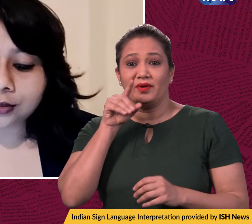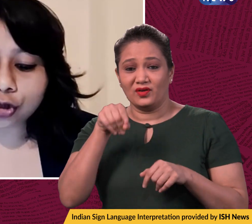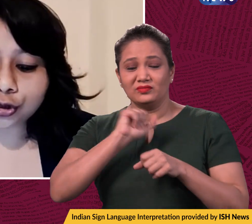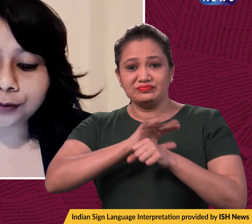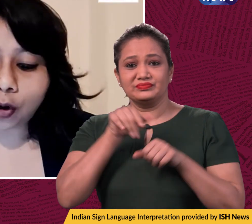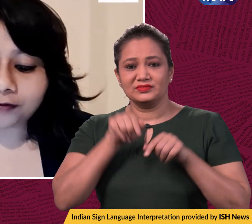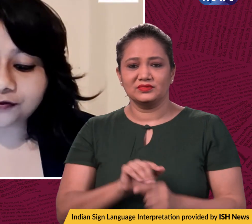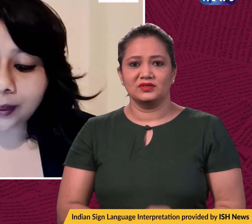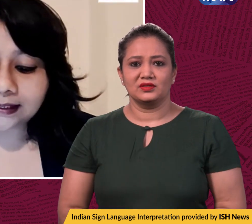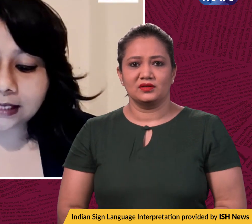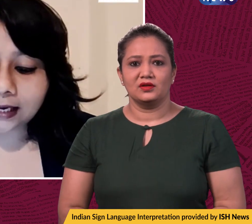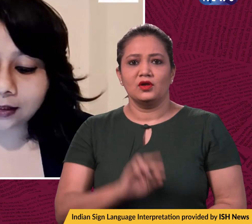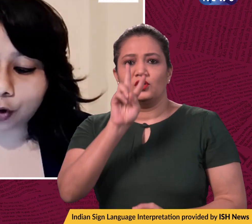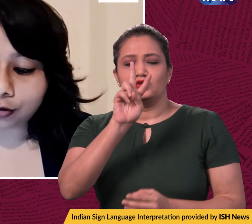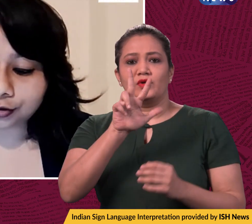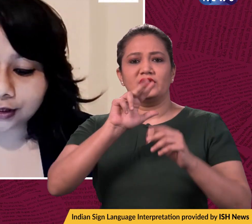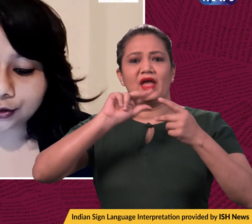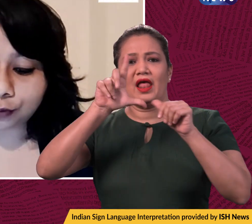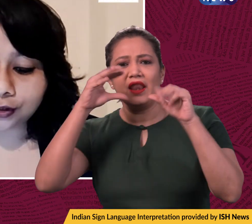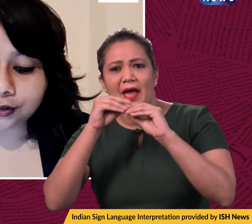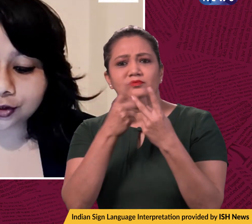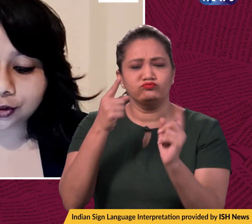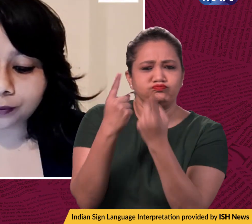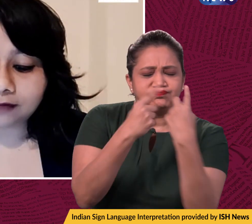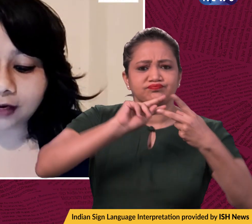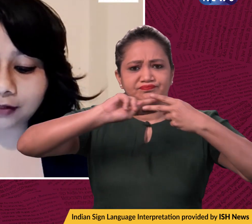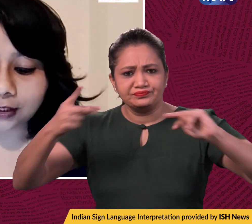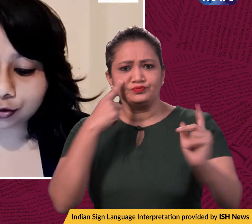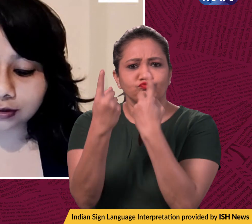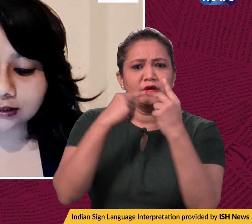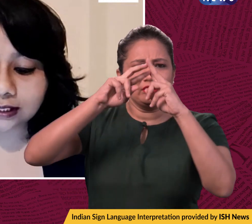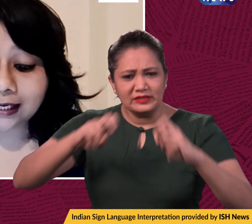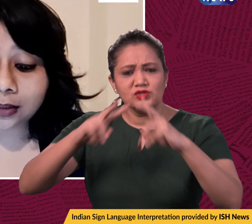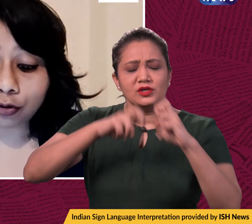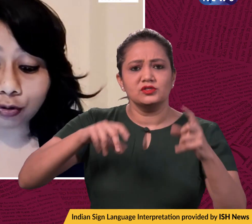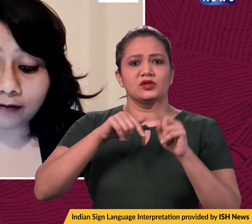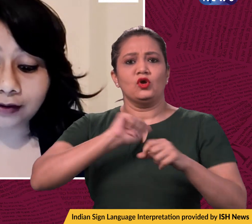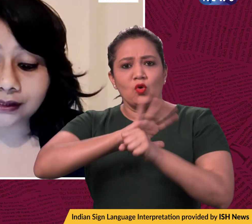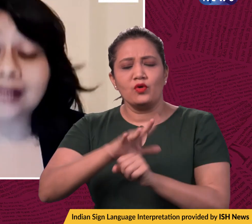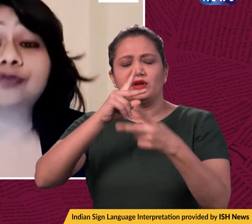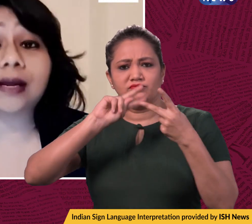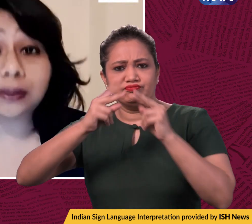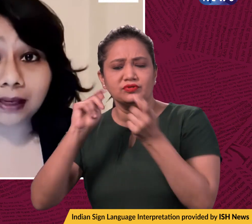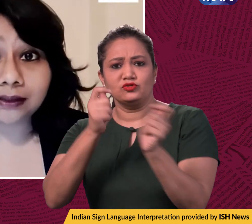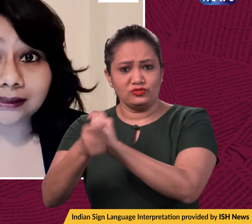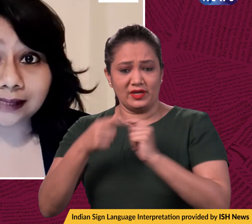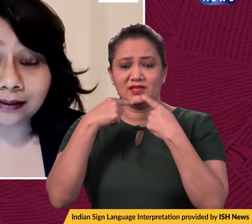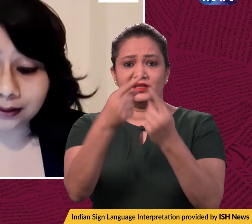consortium of 28 laboratories to monitor genomic variations in coronavirus has recommended the center